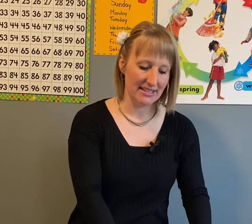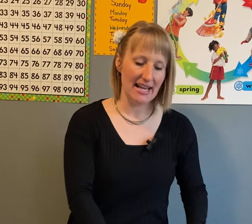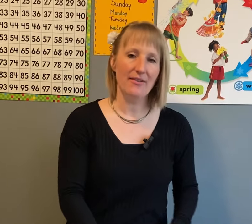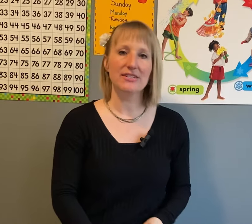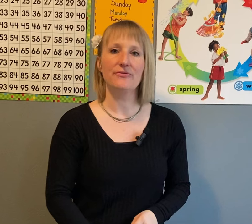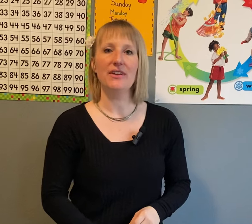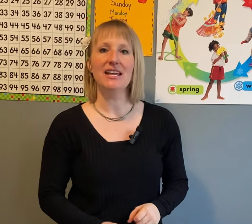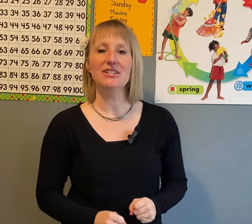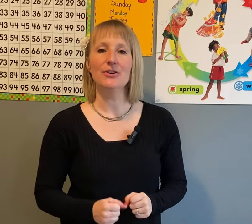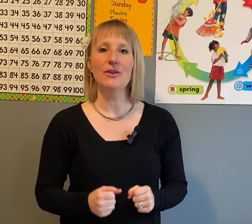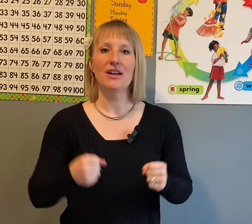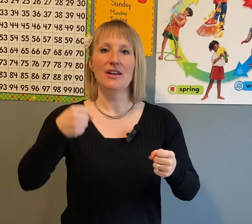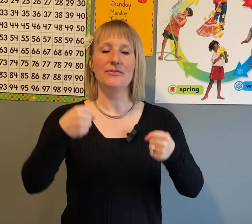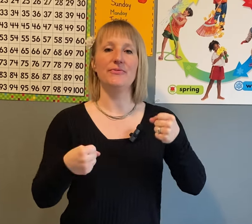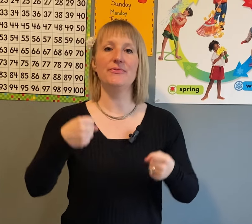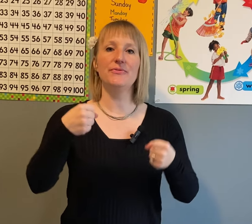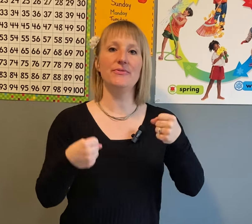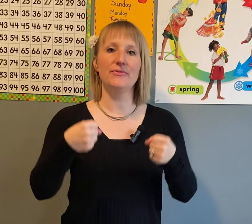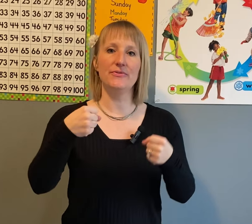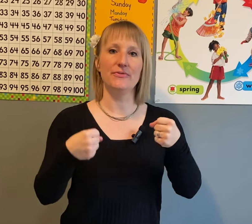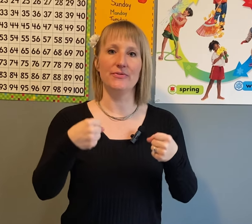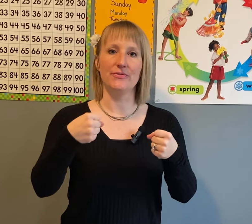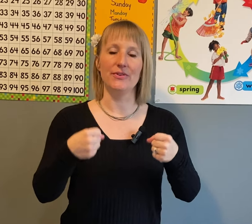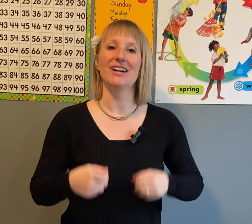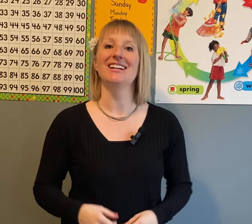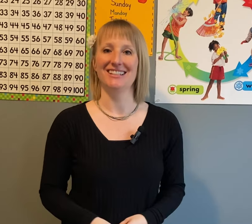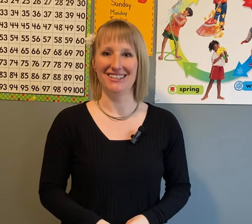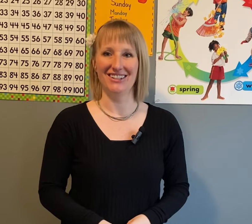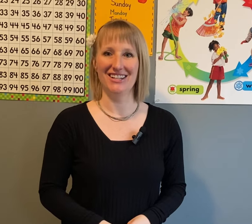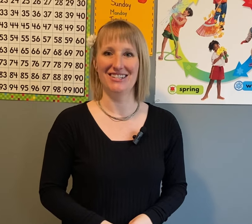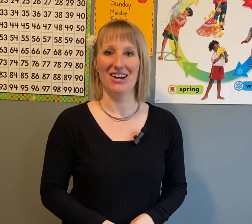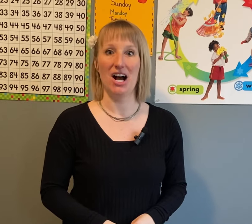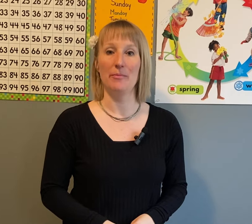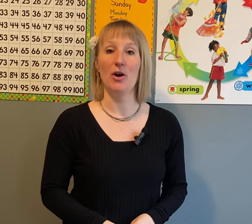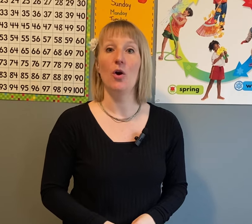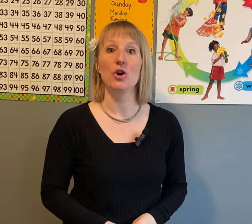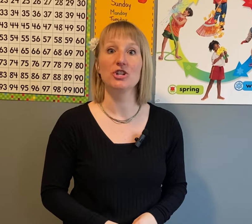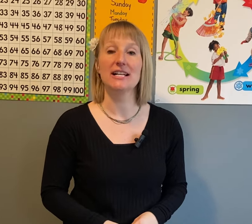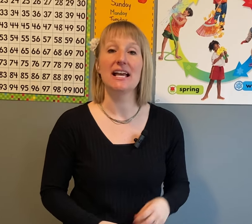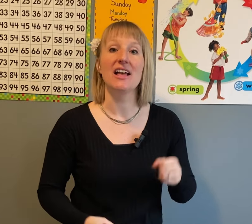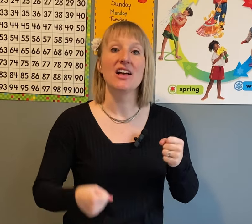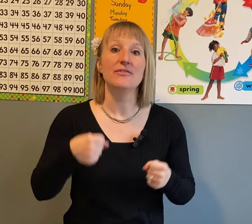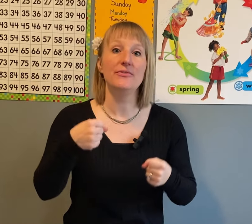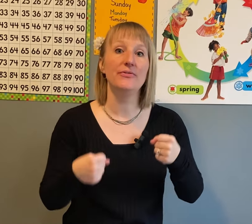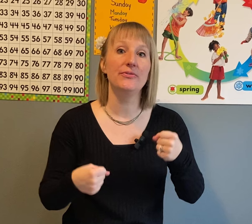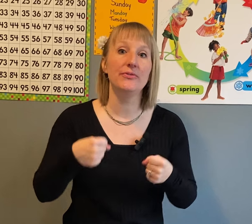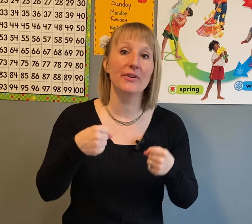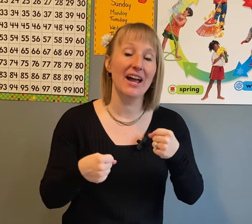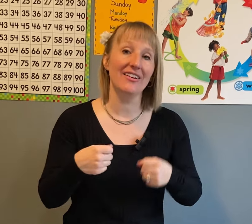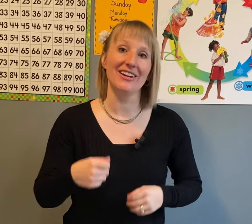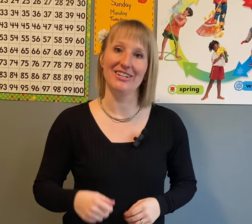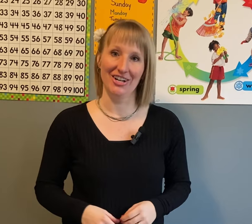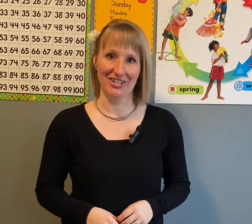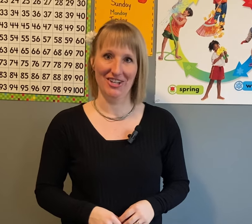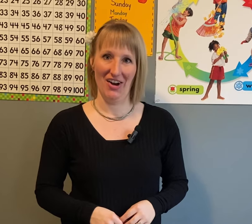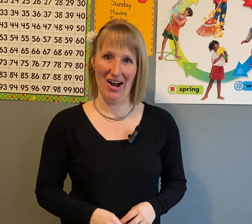sound does V do? Vzzzz. Good job. Or should I say, very good job.